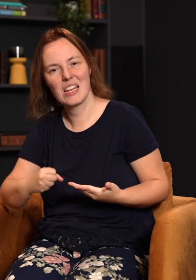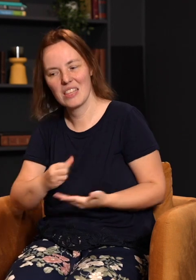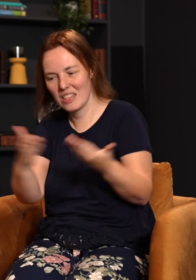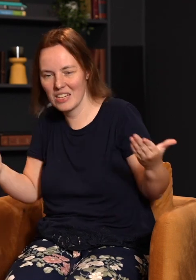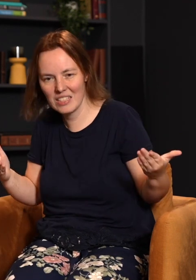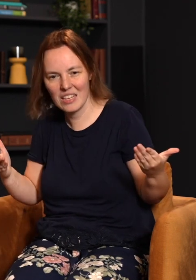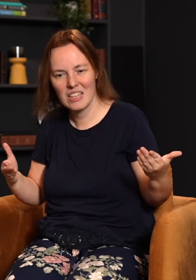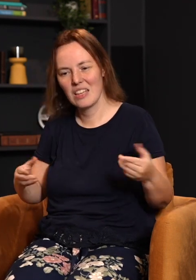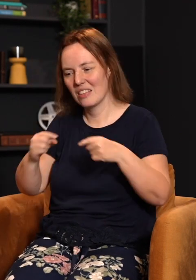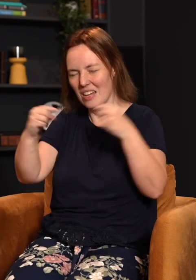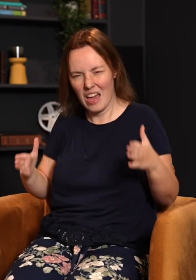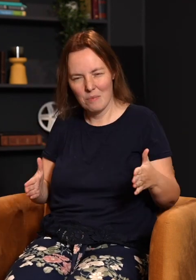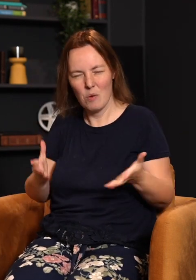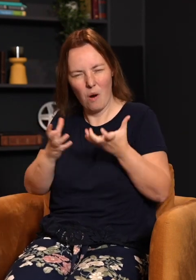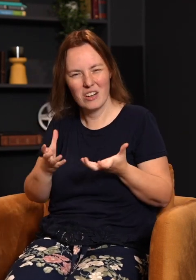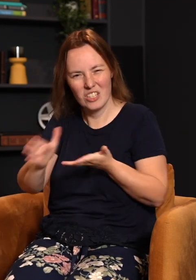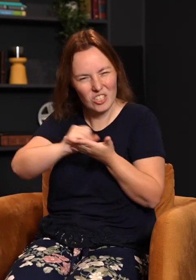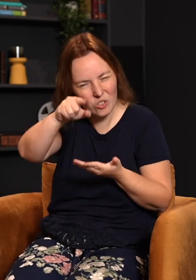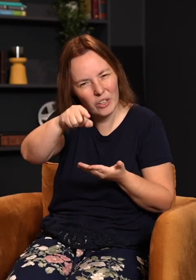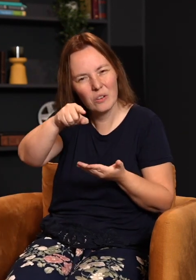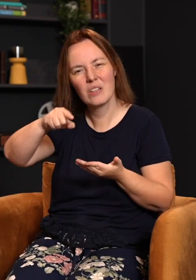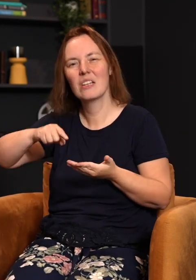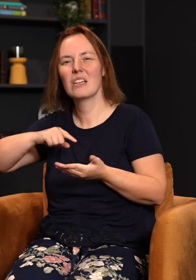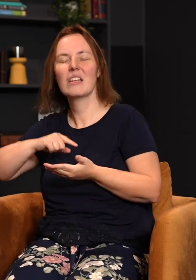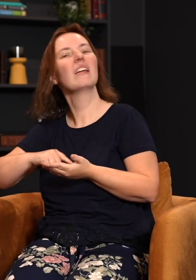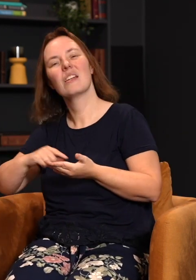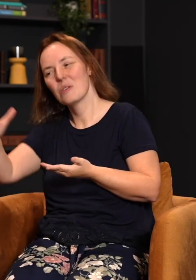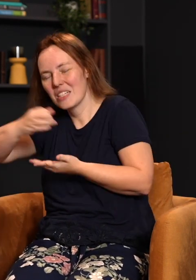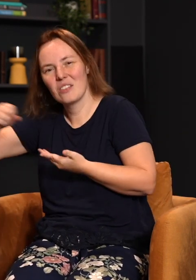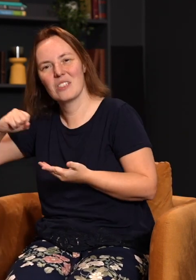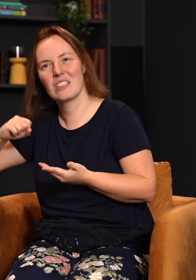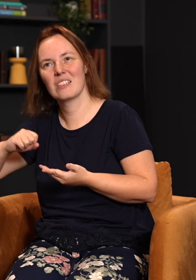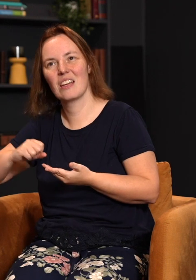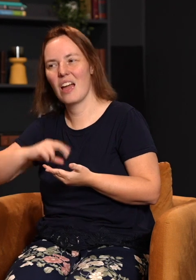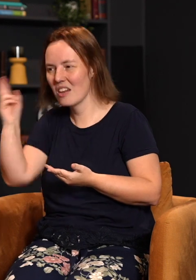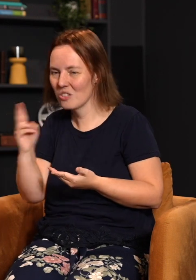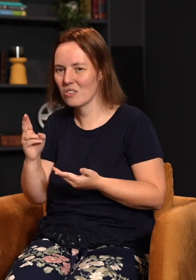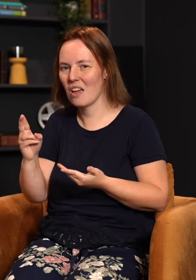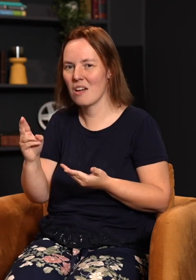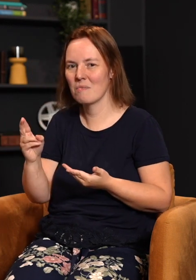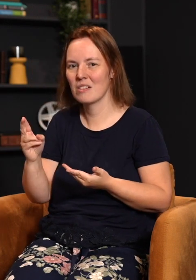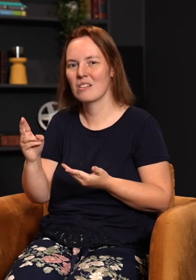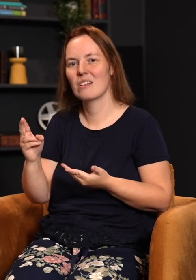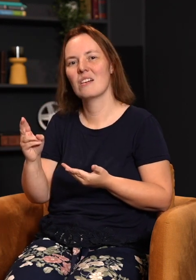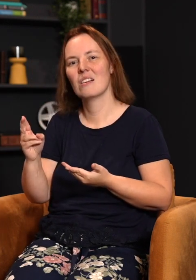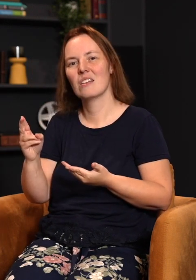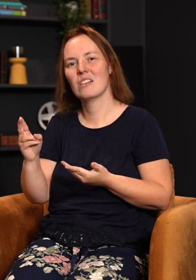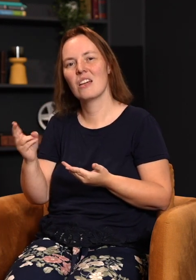intended for your destruction. He will redeem those things, and he will use them to plunder hell by reaching other people through you. That